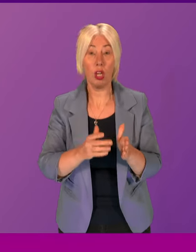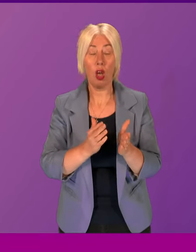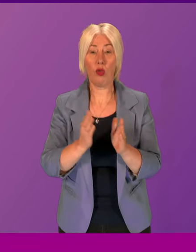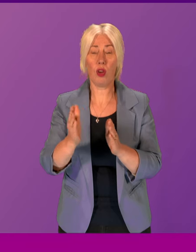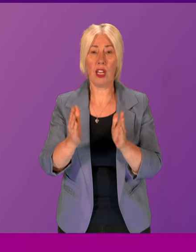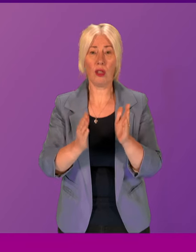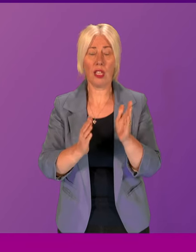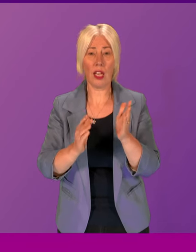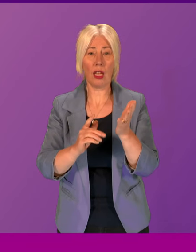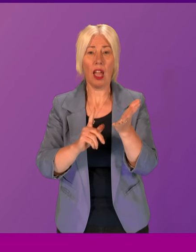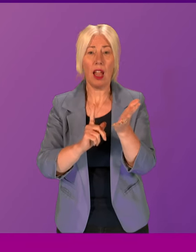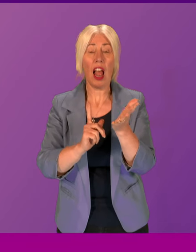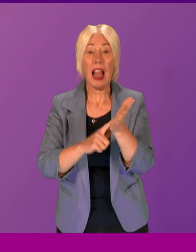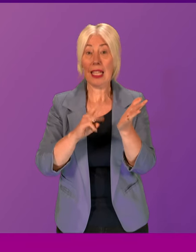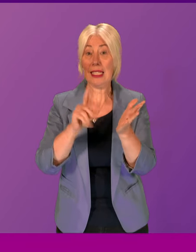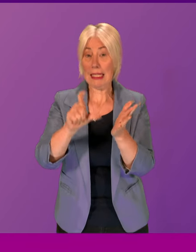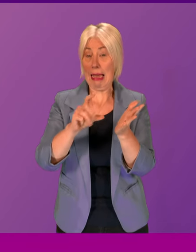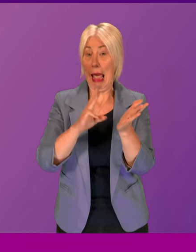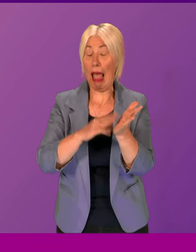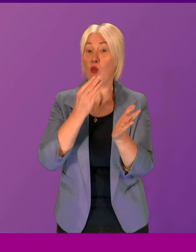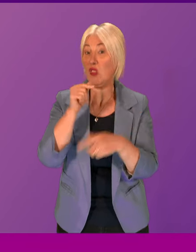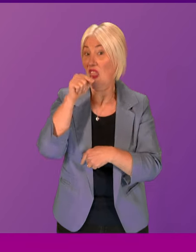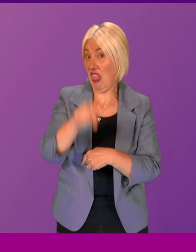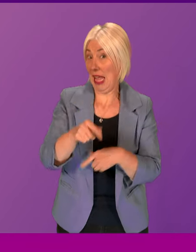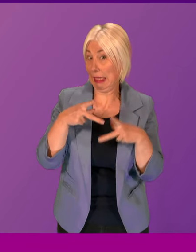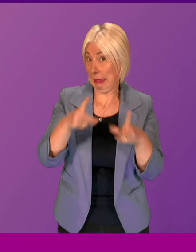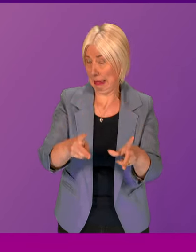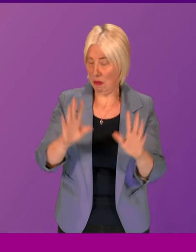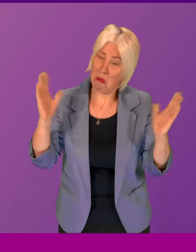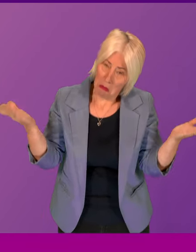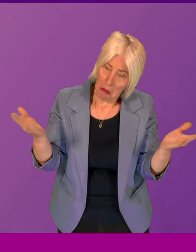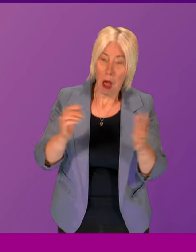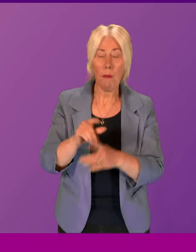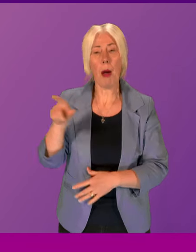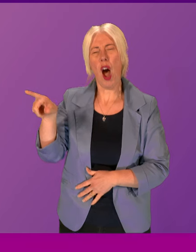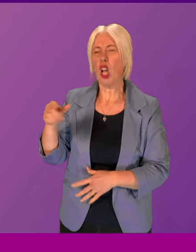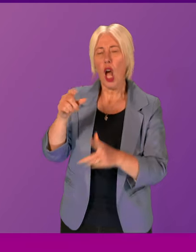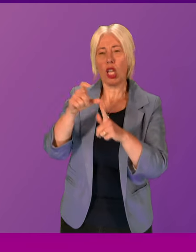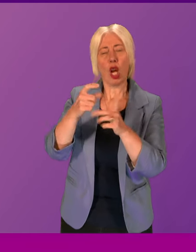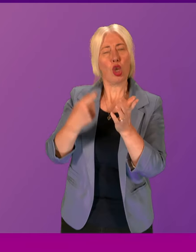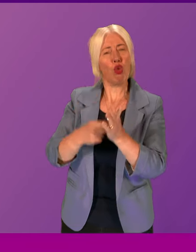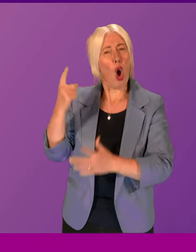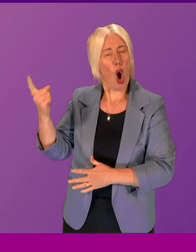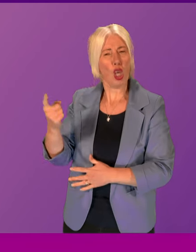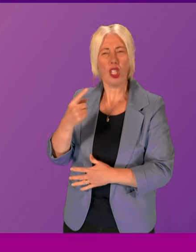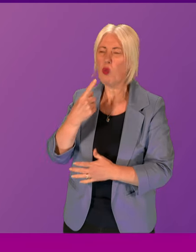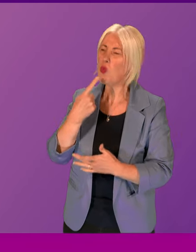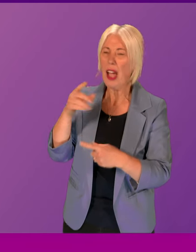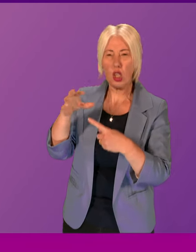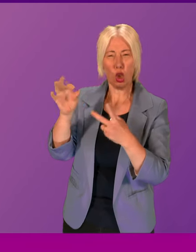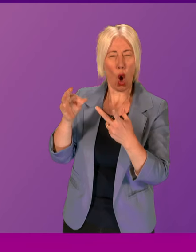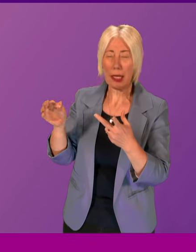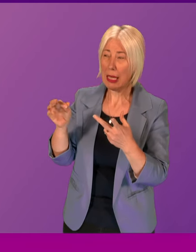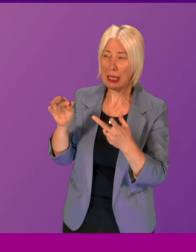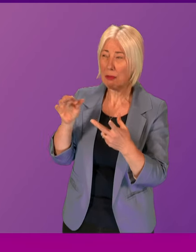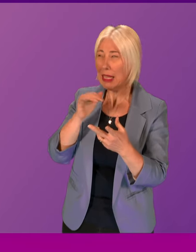be the preferable route. Now, there are complexities to work through there. I think the choice that Douglas Ross is presenting as a binary choice is not the